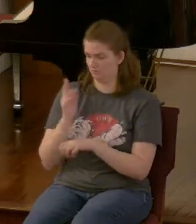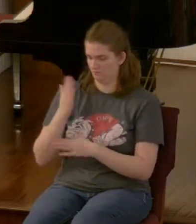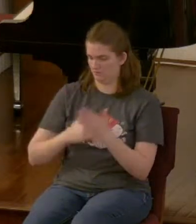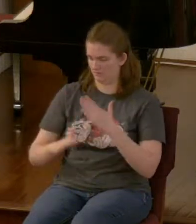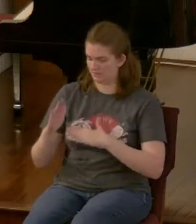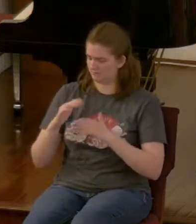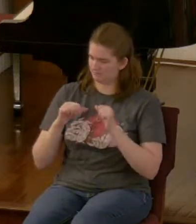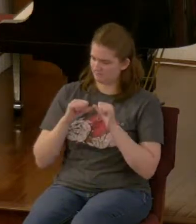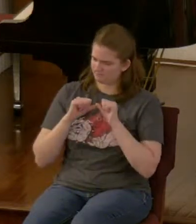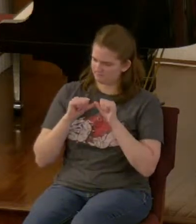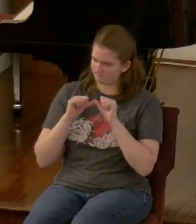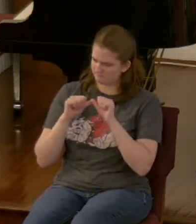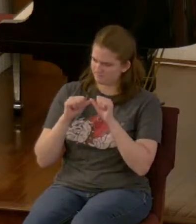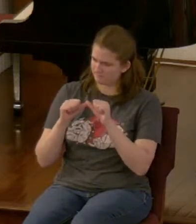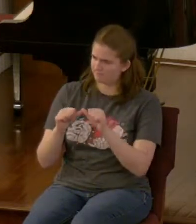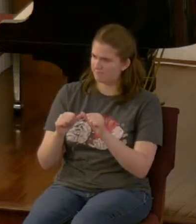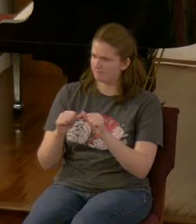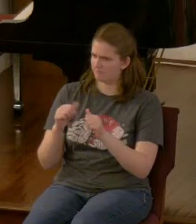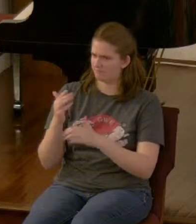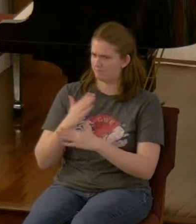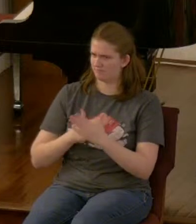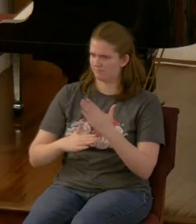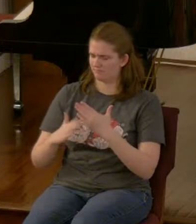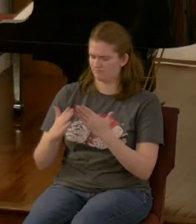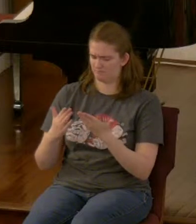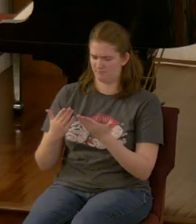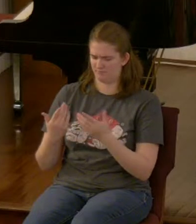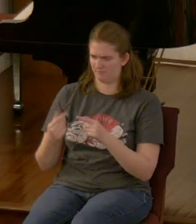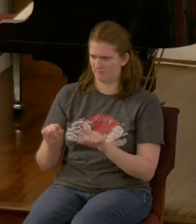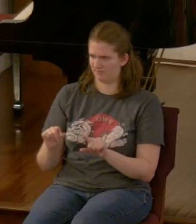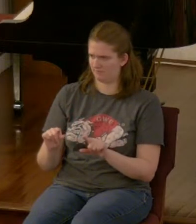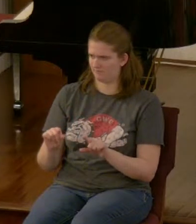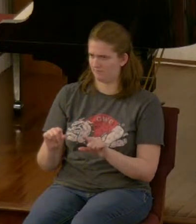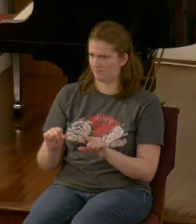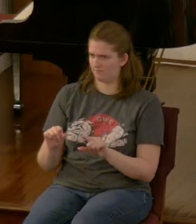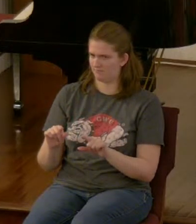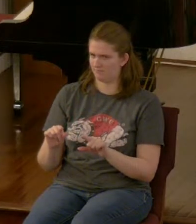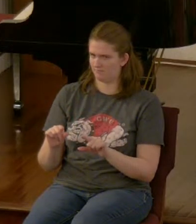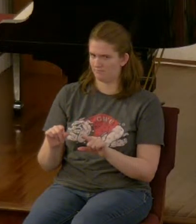and you keep going what eventually happens to your hands you wear a